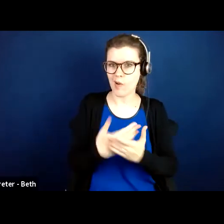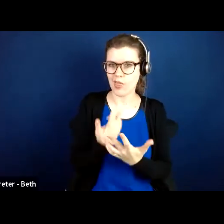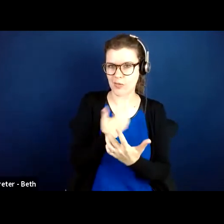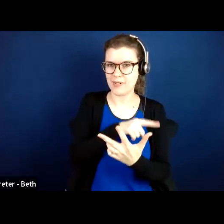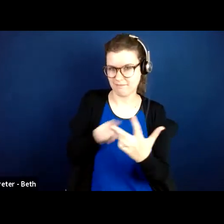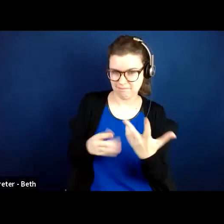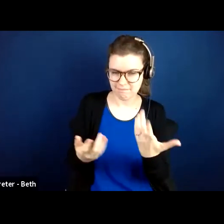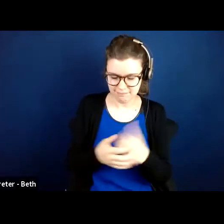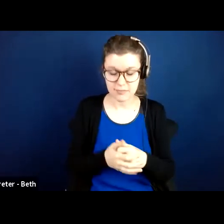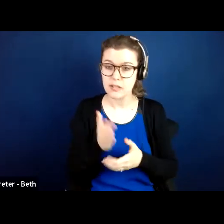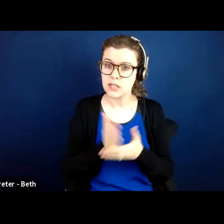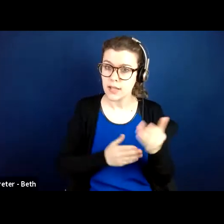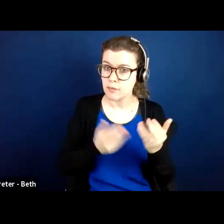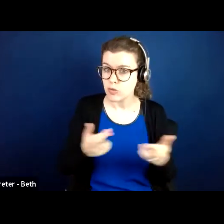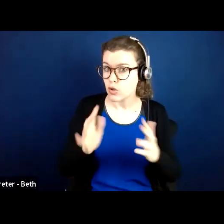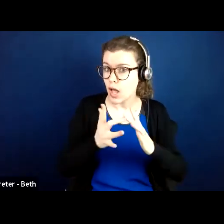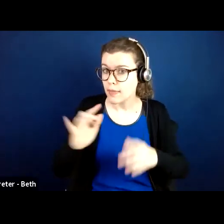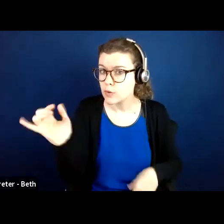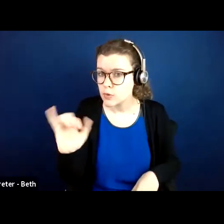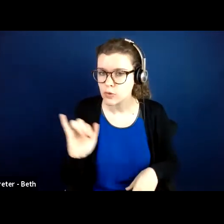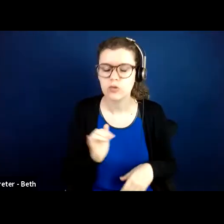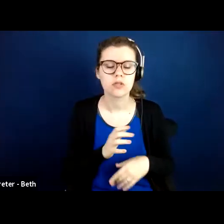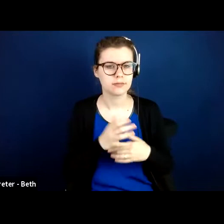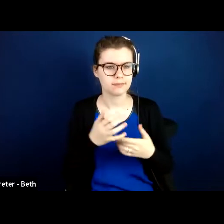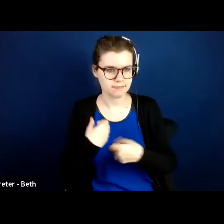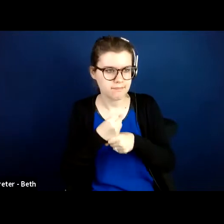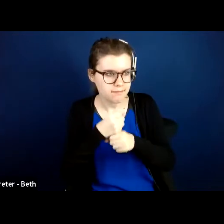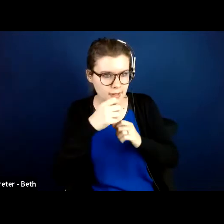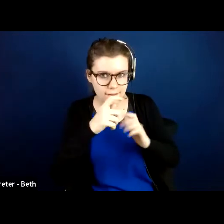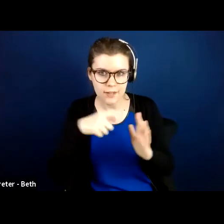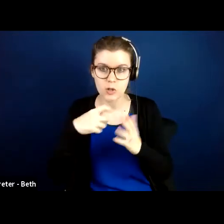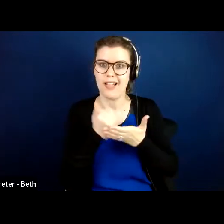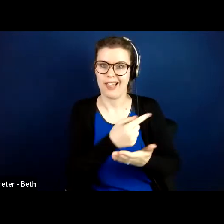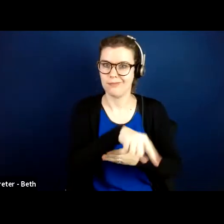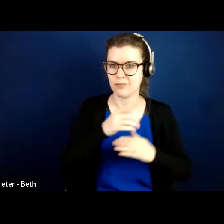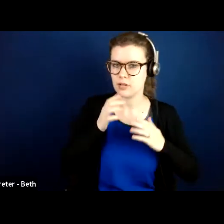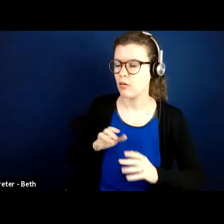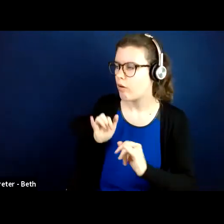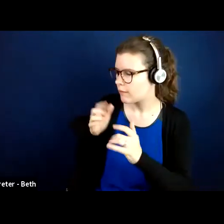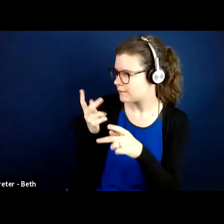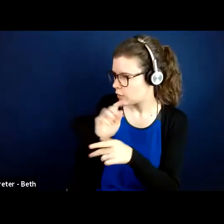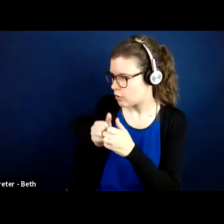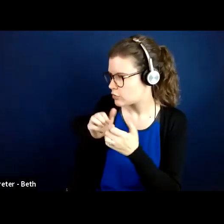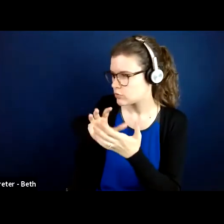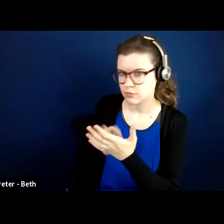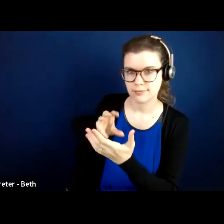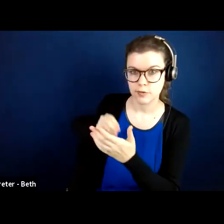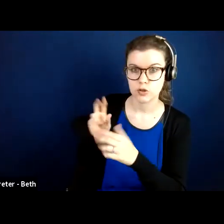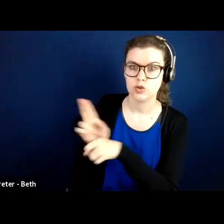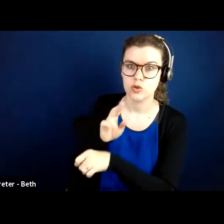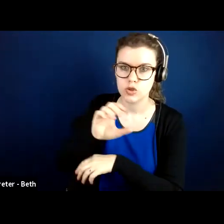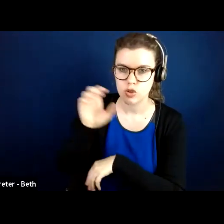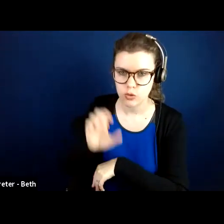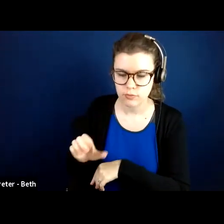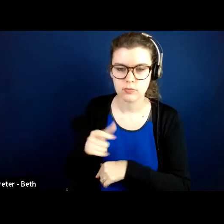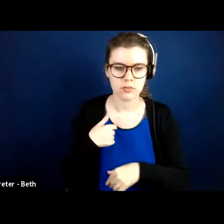online resources as well as some videos on helping consumers use Zoom on the Healthy Community Living website. And I provided the link